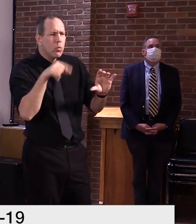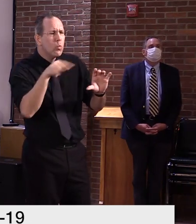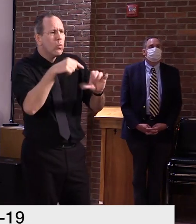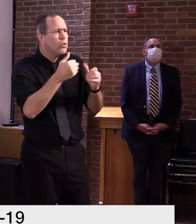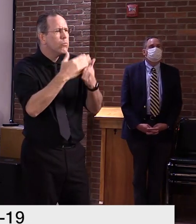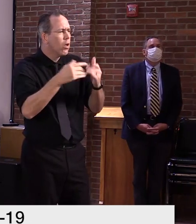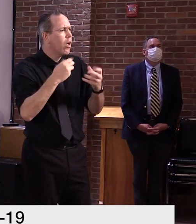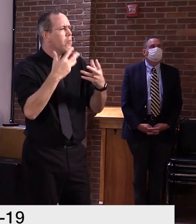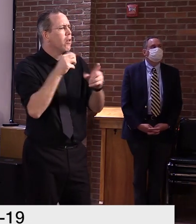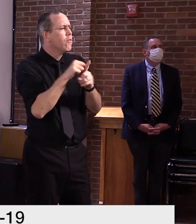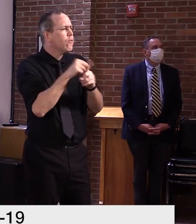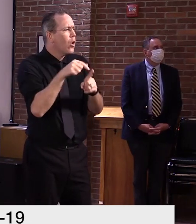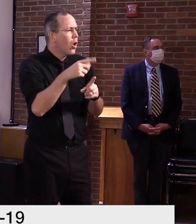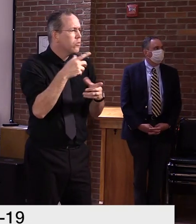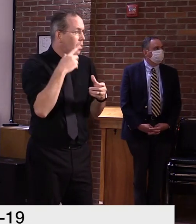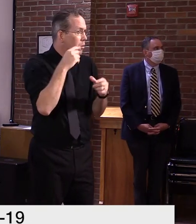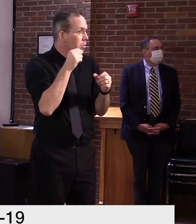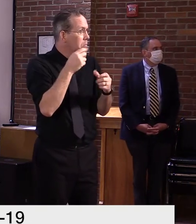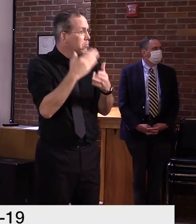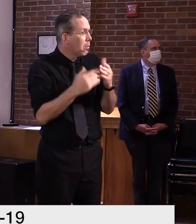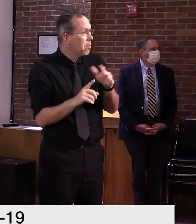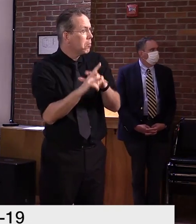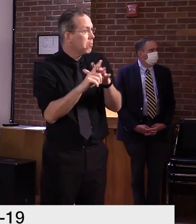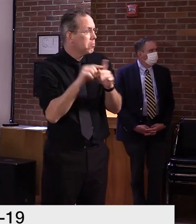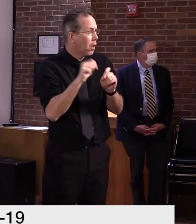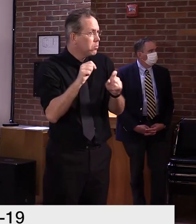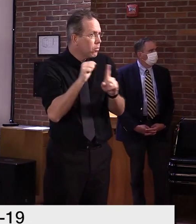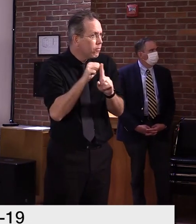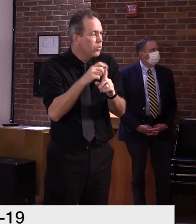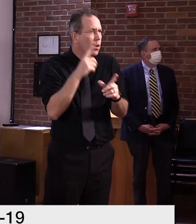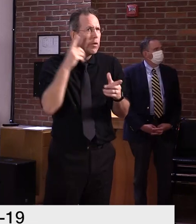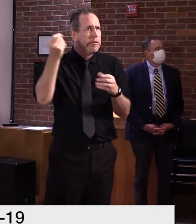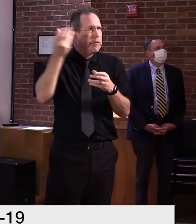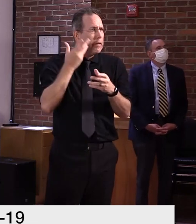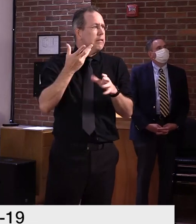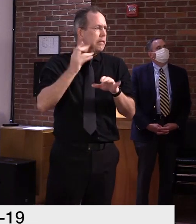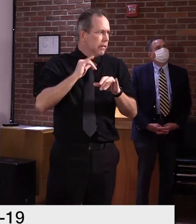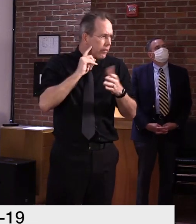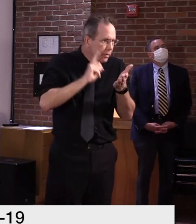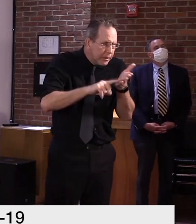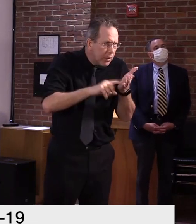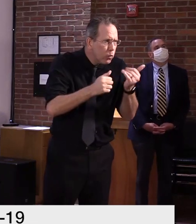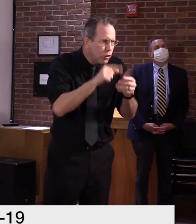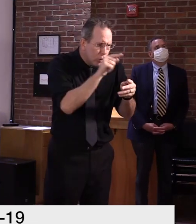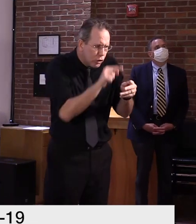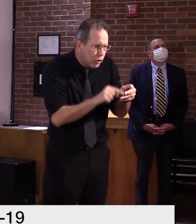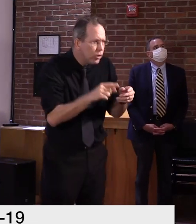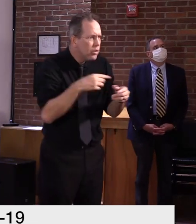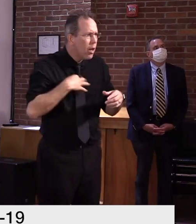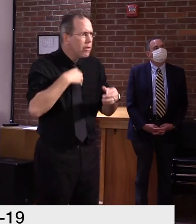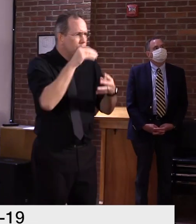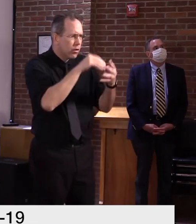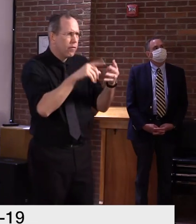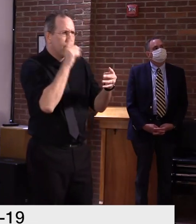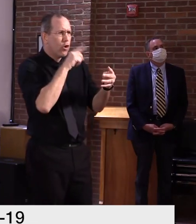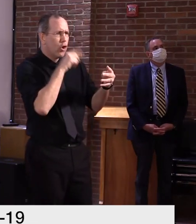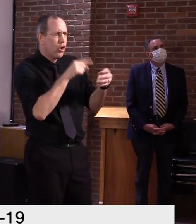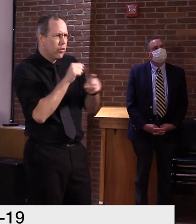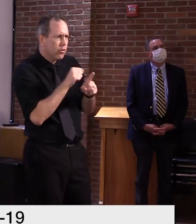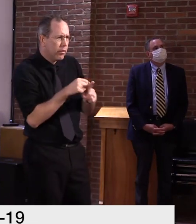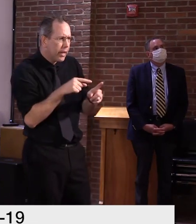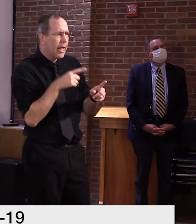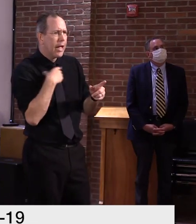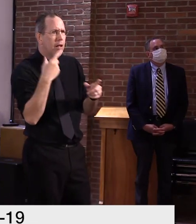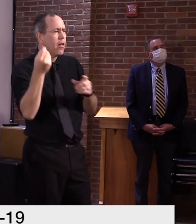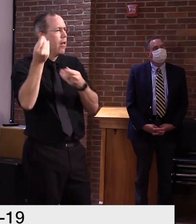fraudulent in nature. Um, I mean, the one, the one silver lining, I would say in this, if there is one,